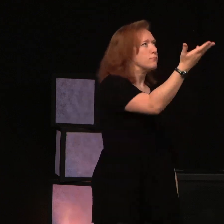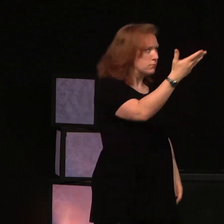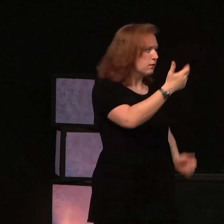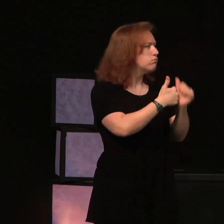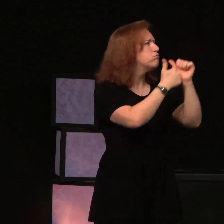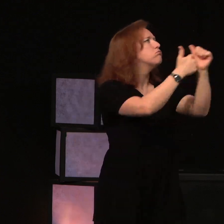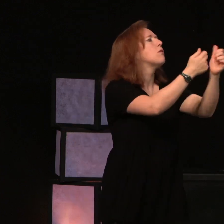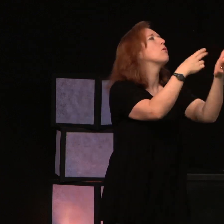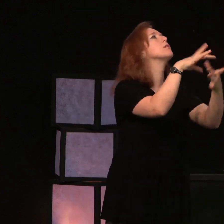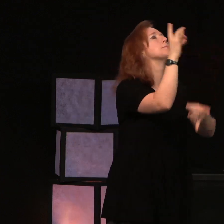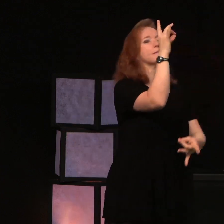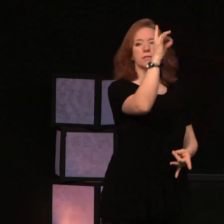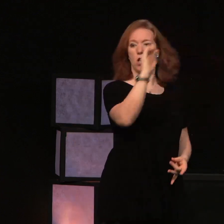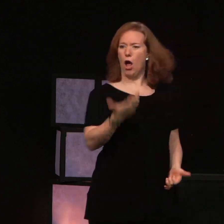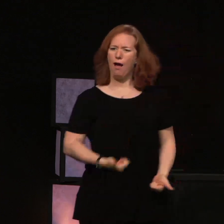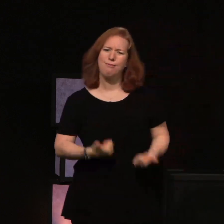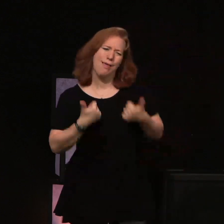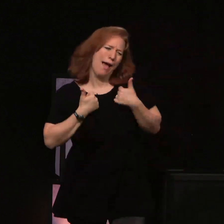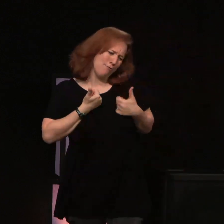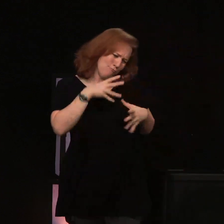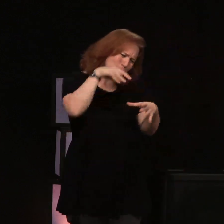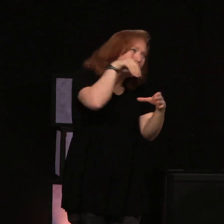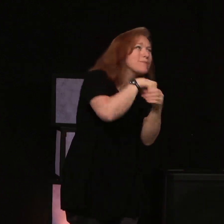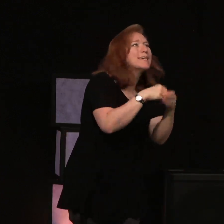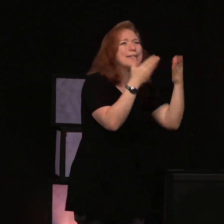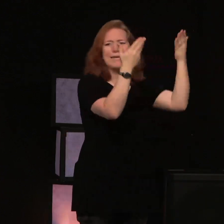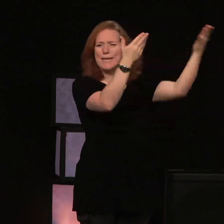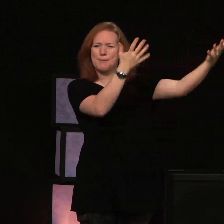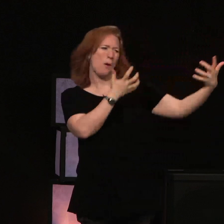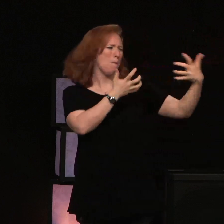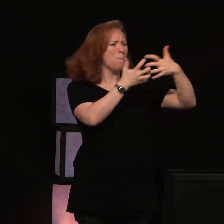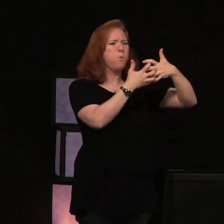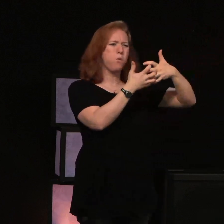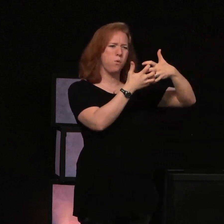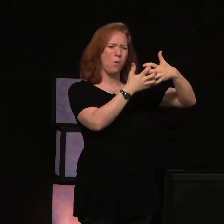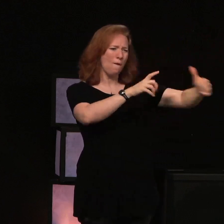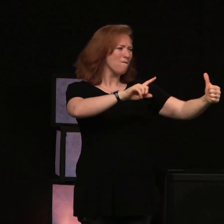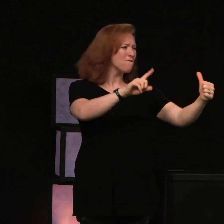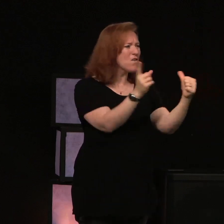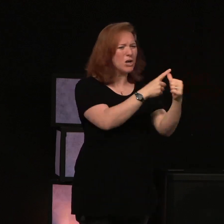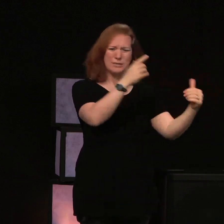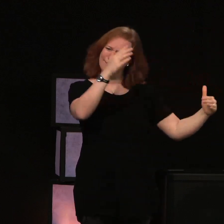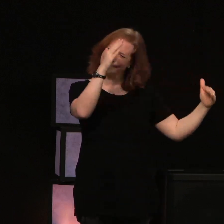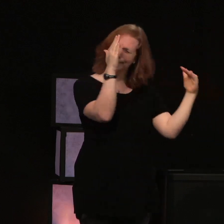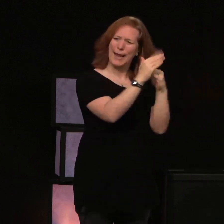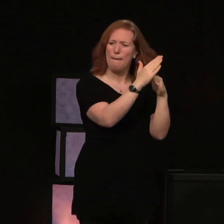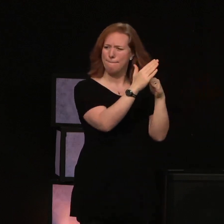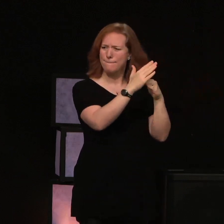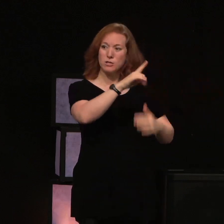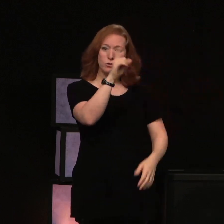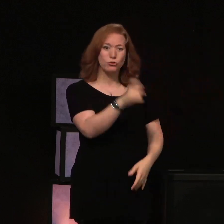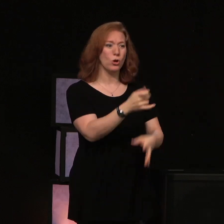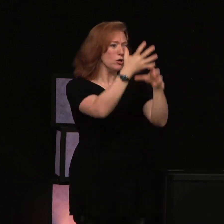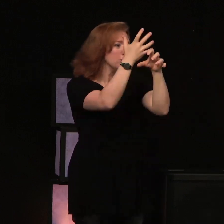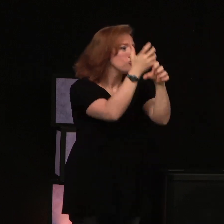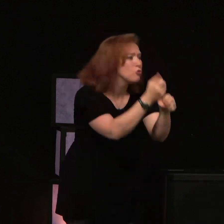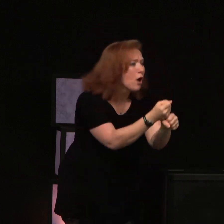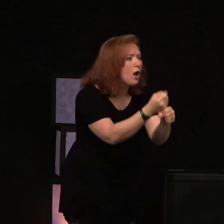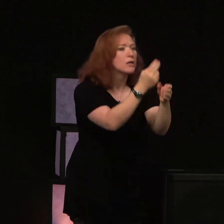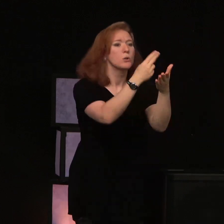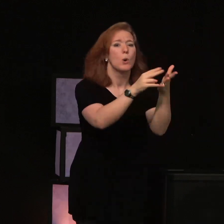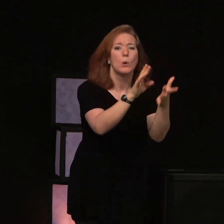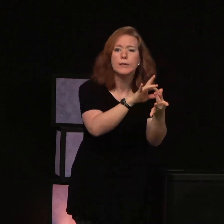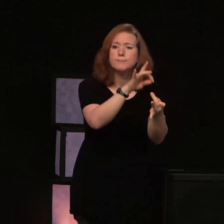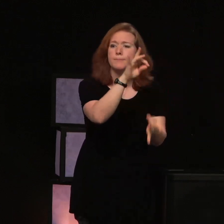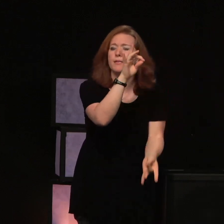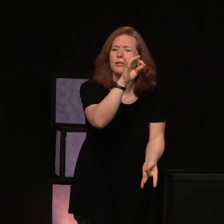Our life is in him. In him. First and foremost, trust the Holy Spirit